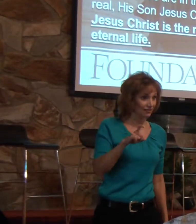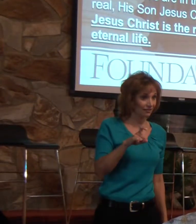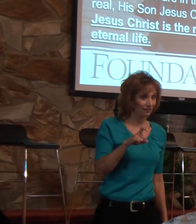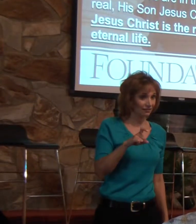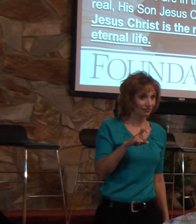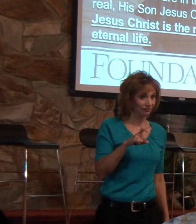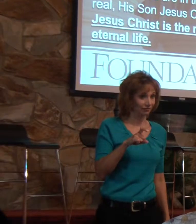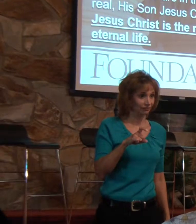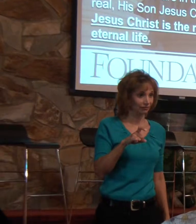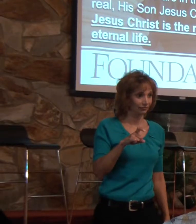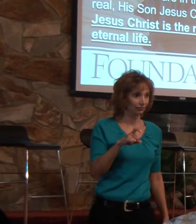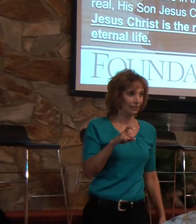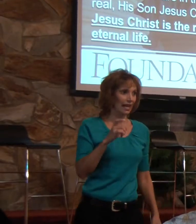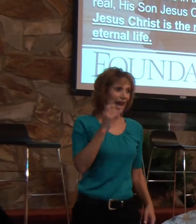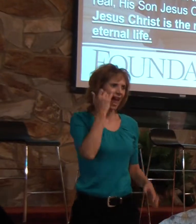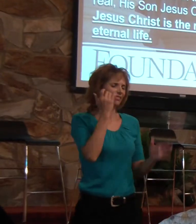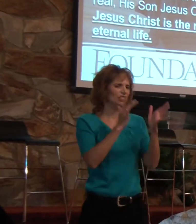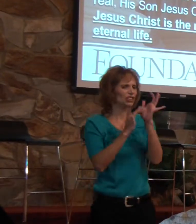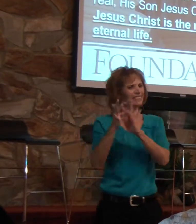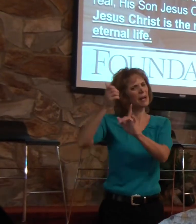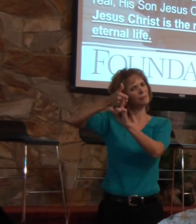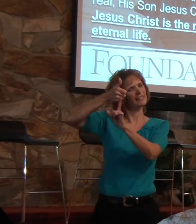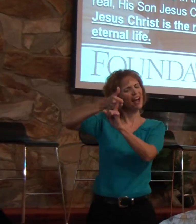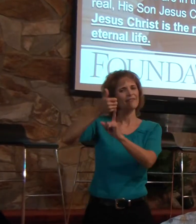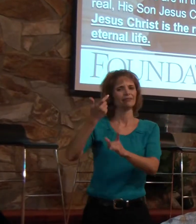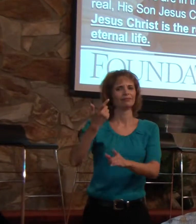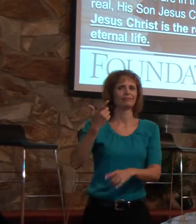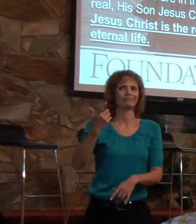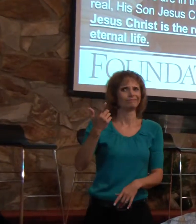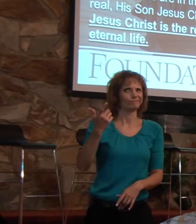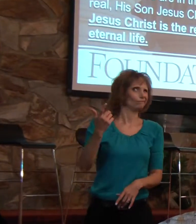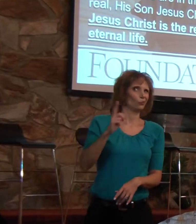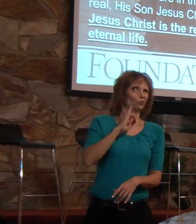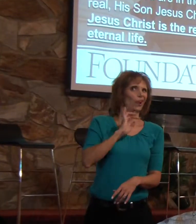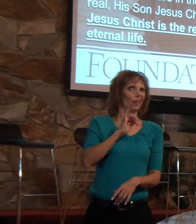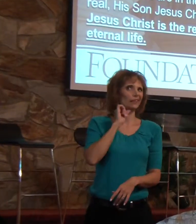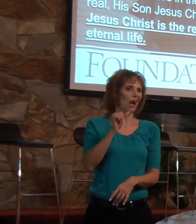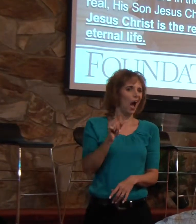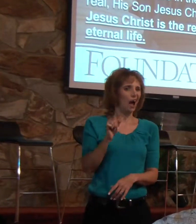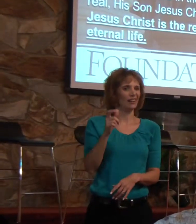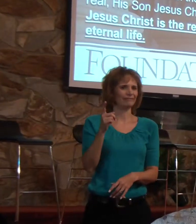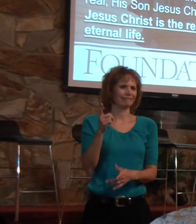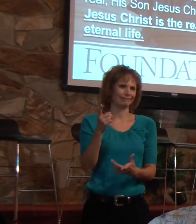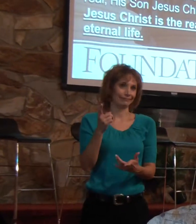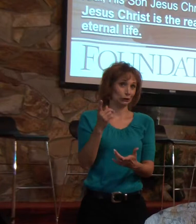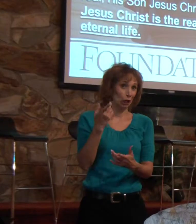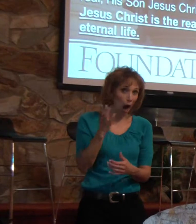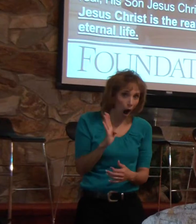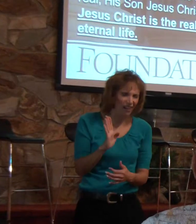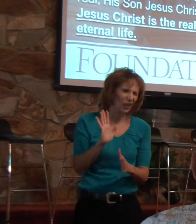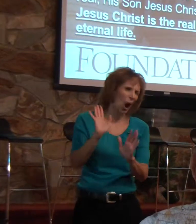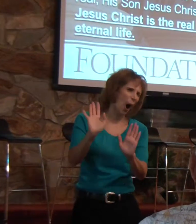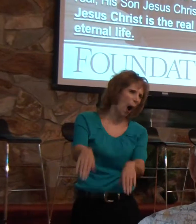Because if Jesus is not who he says he is, then nothing else really matters.